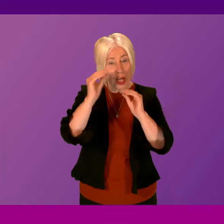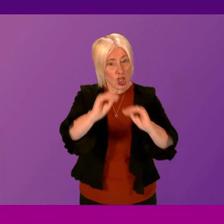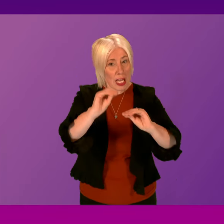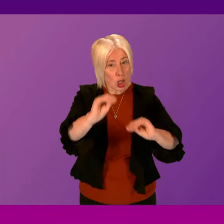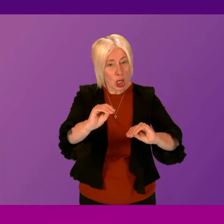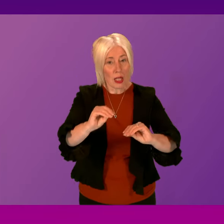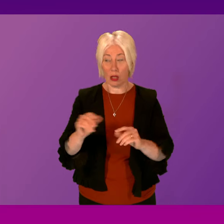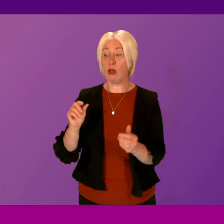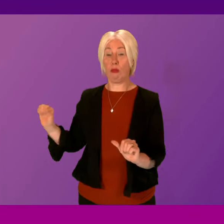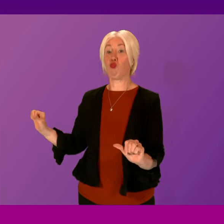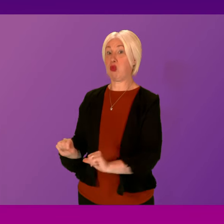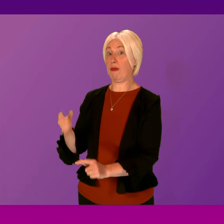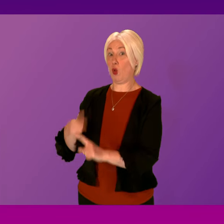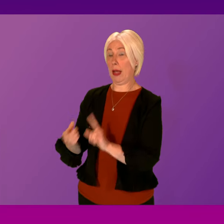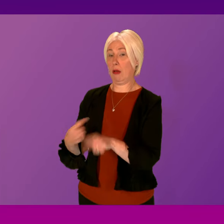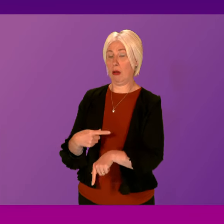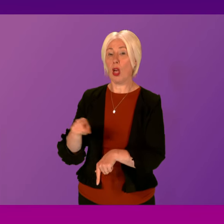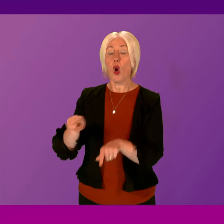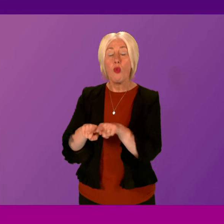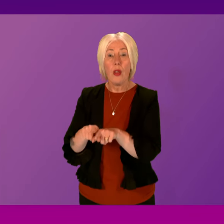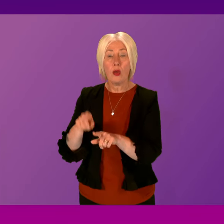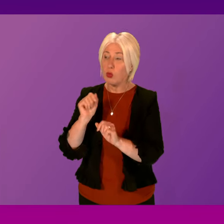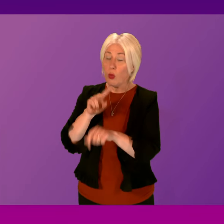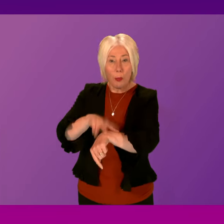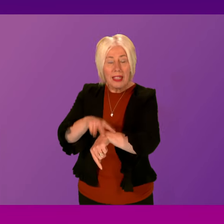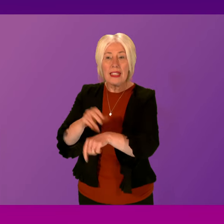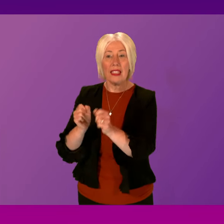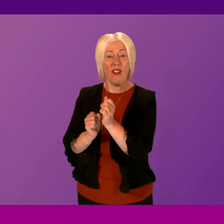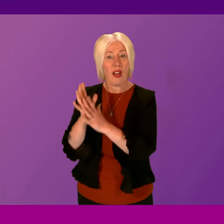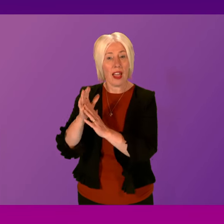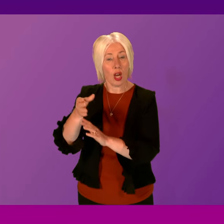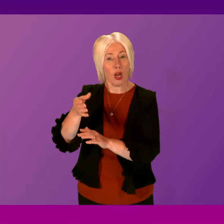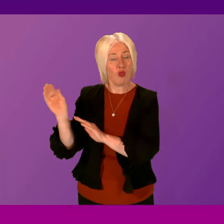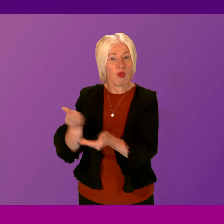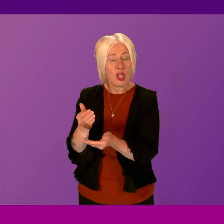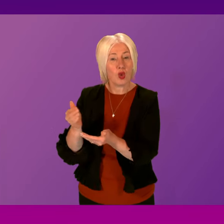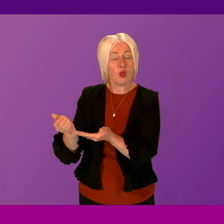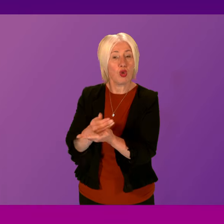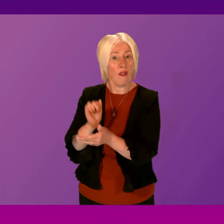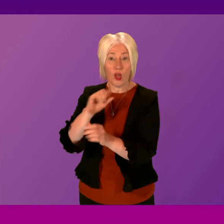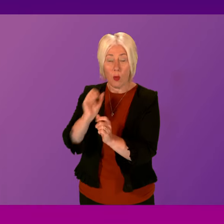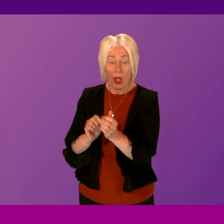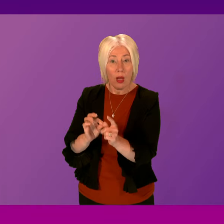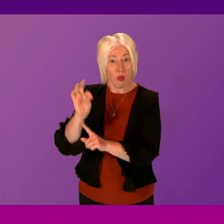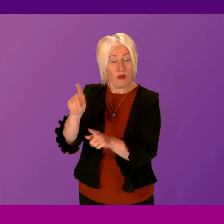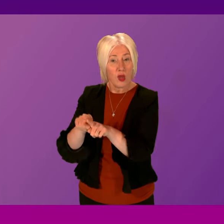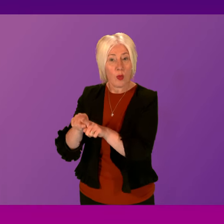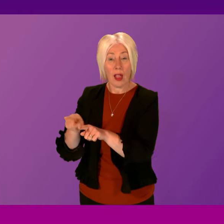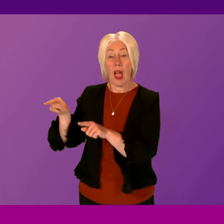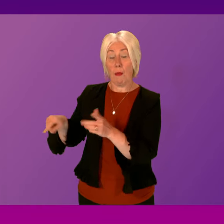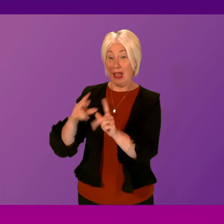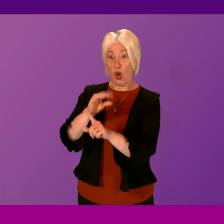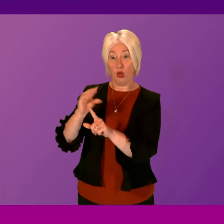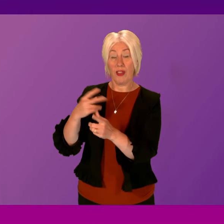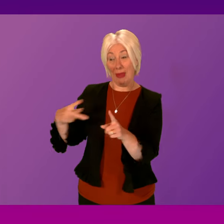an uplift to police and to fire. And, of course, it is the Conservatives who have prioritised a tax cut to the wealthiest, like